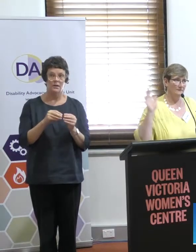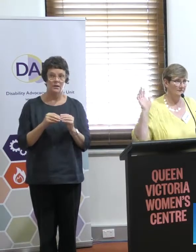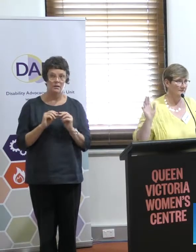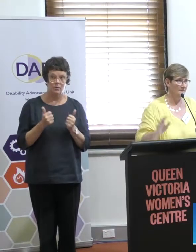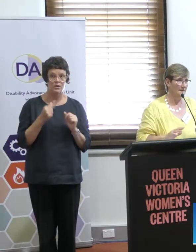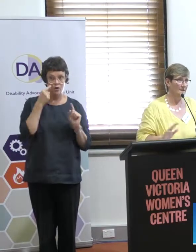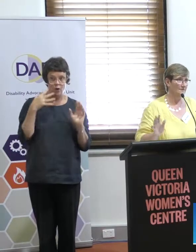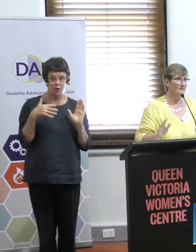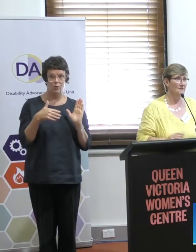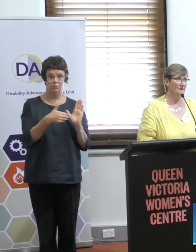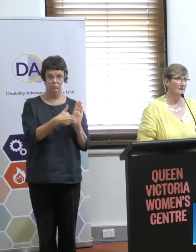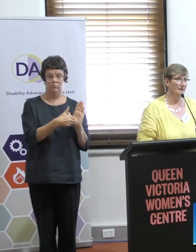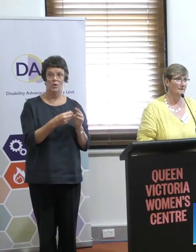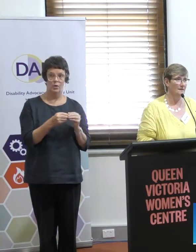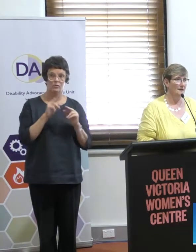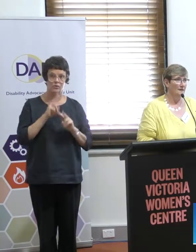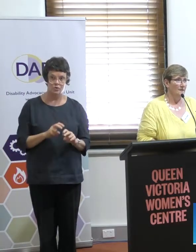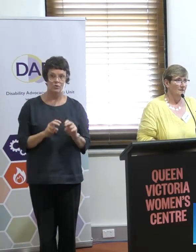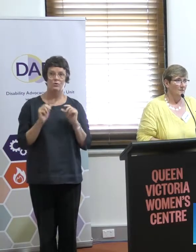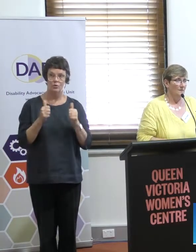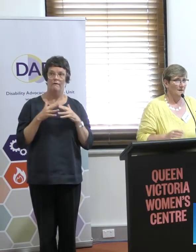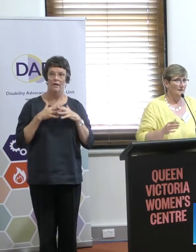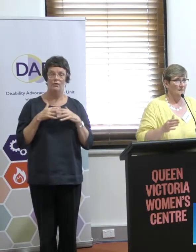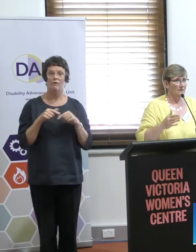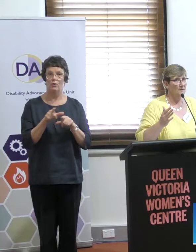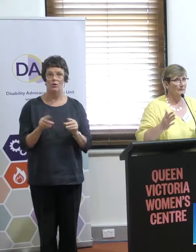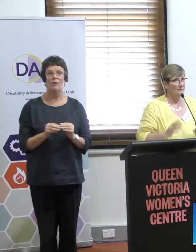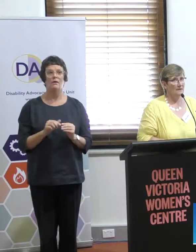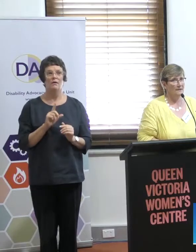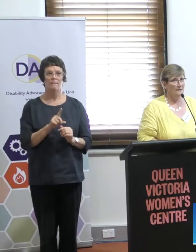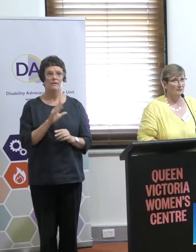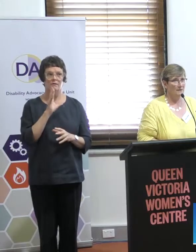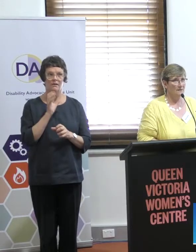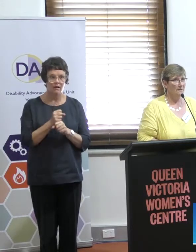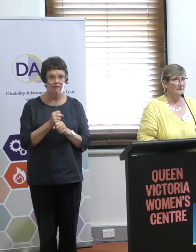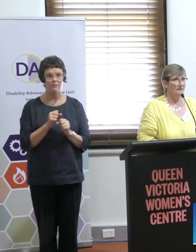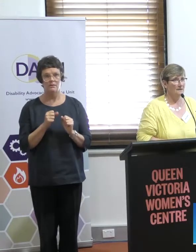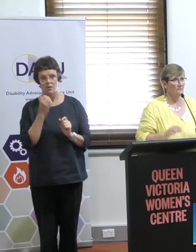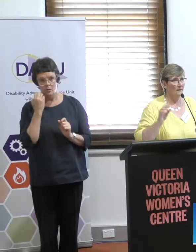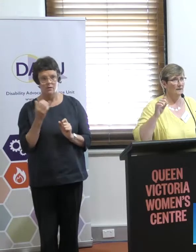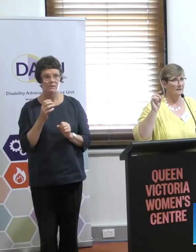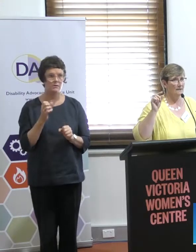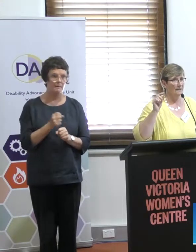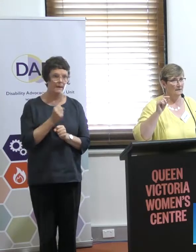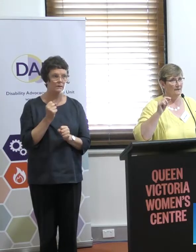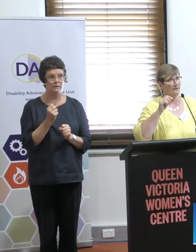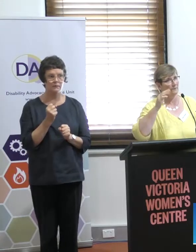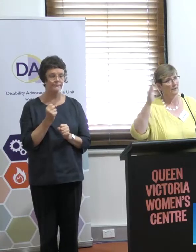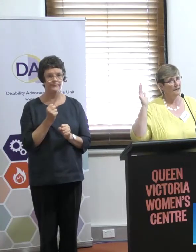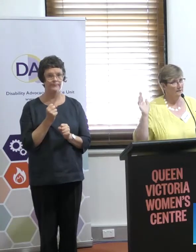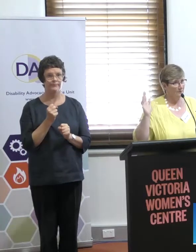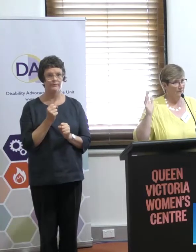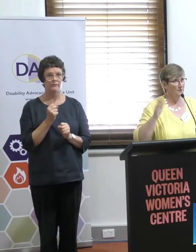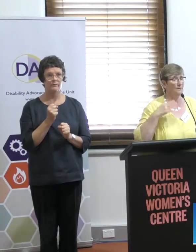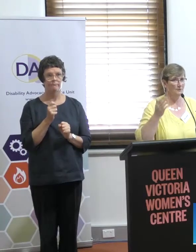based on many other reasons and the cost-benefit analysis just means that it's one less thing that they can kind